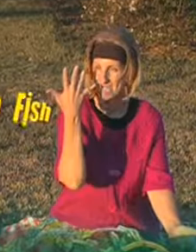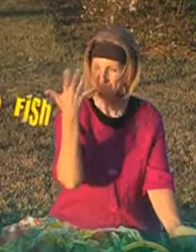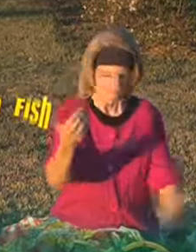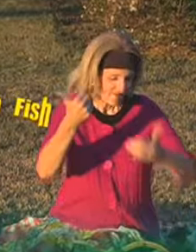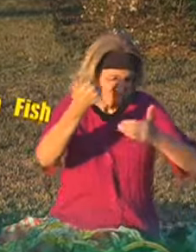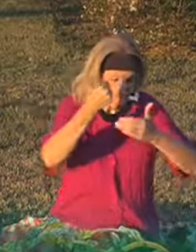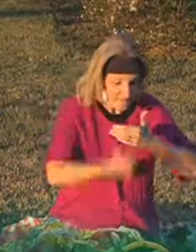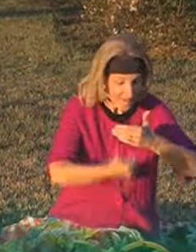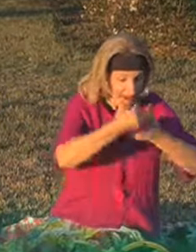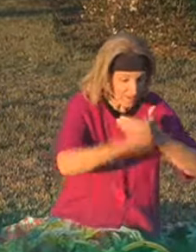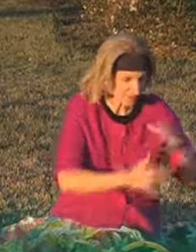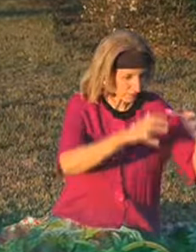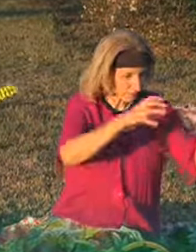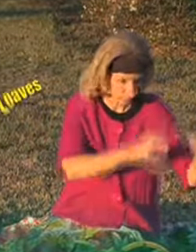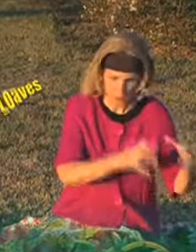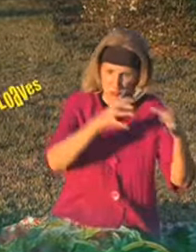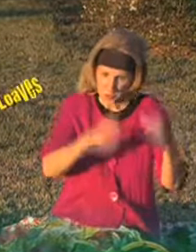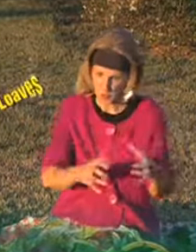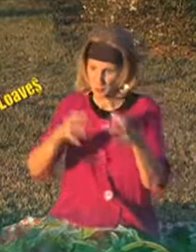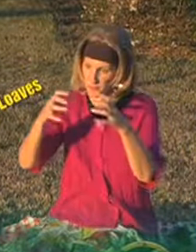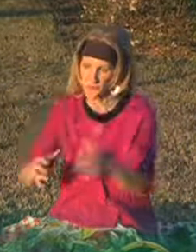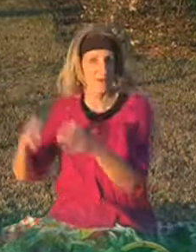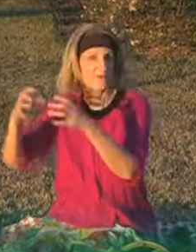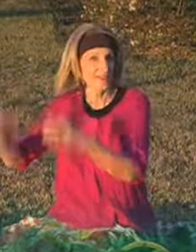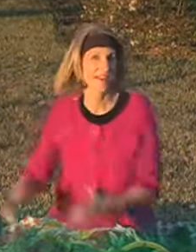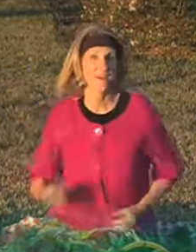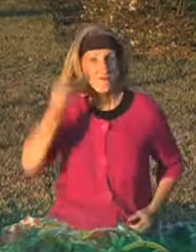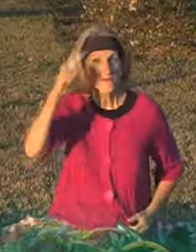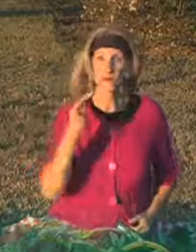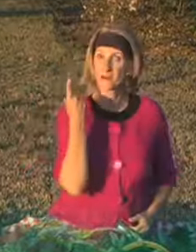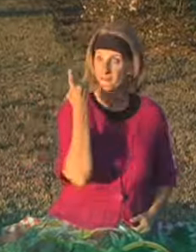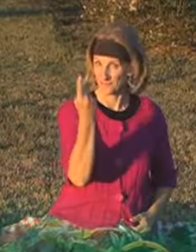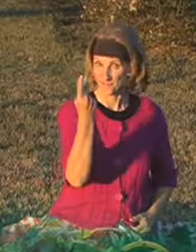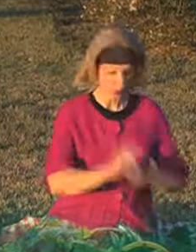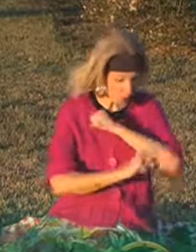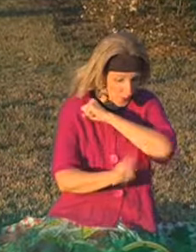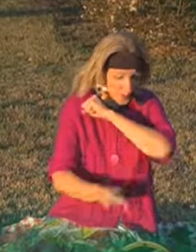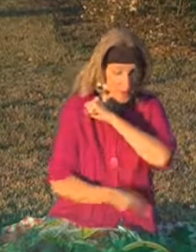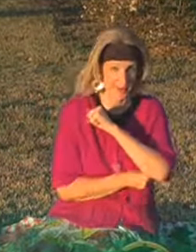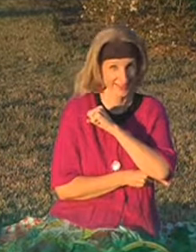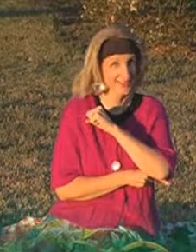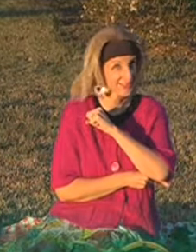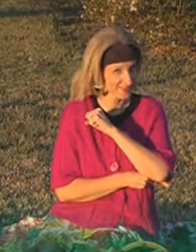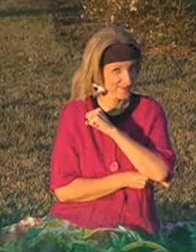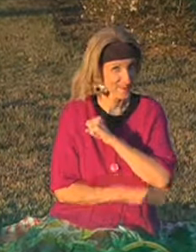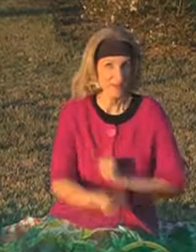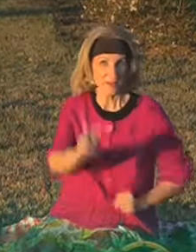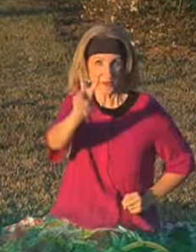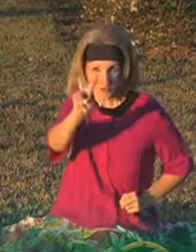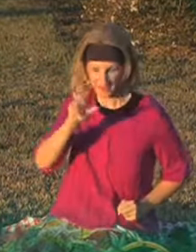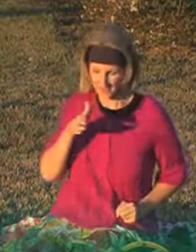and five loaves of barley bread. One basket,